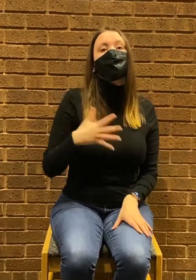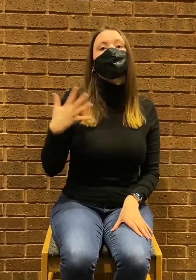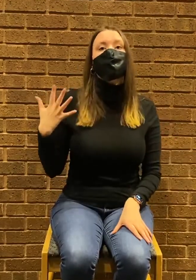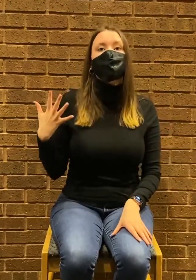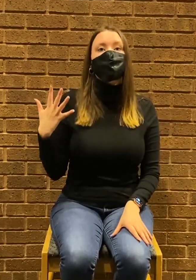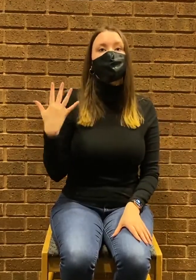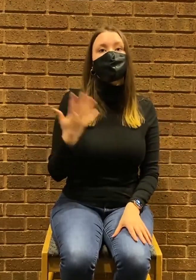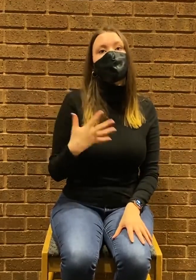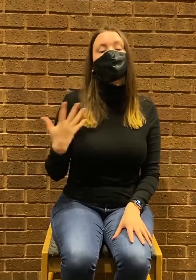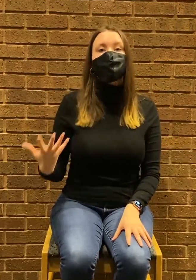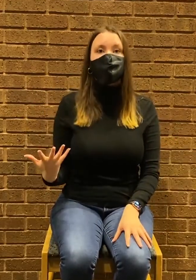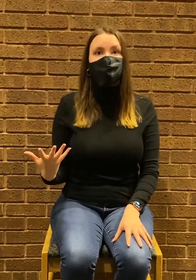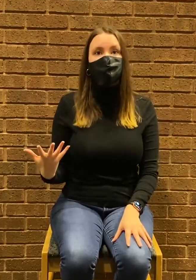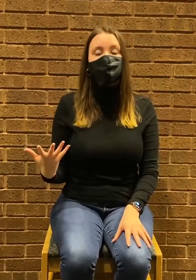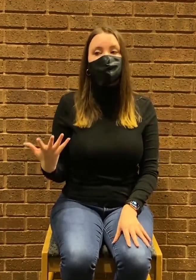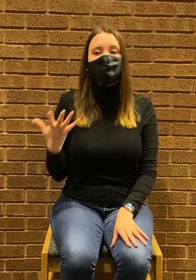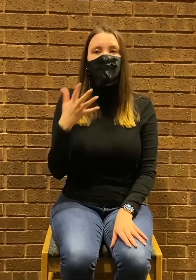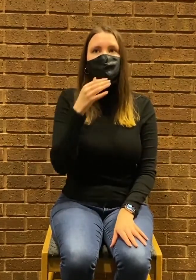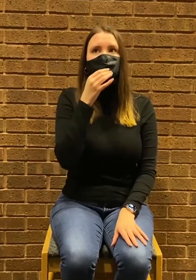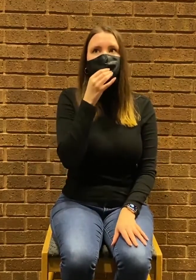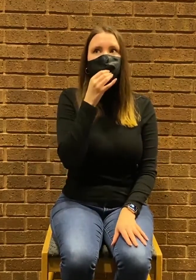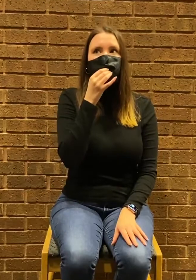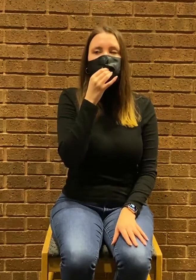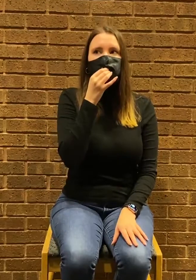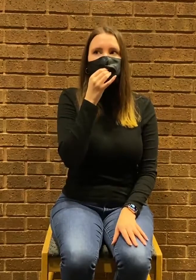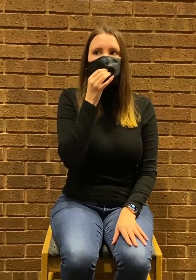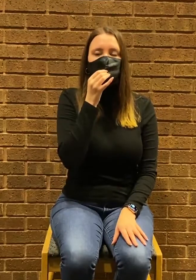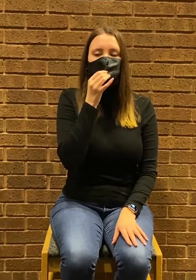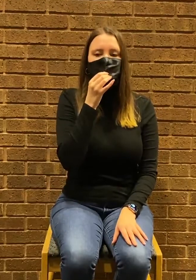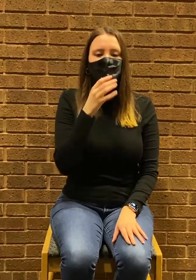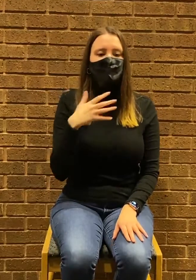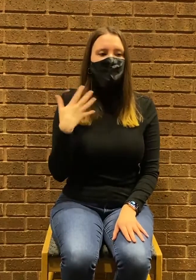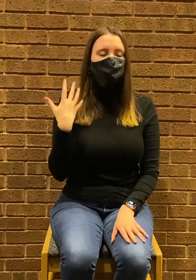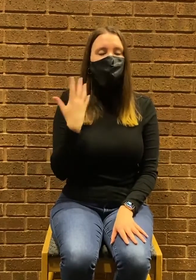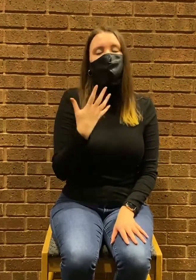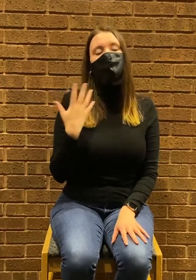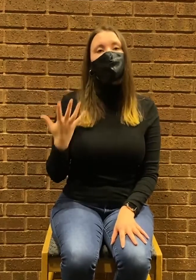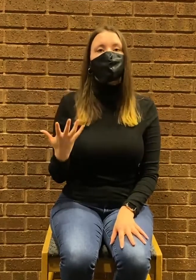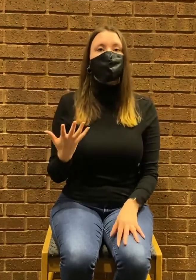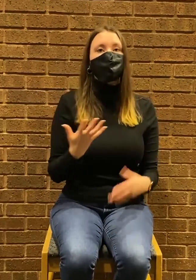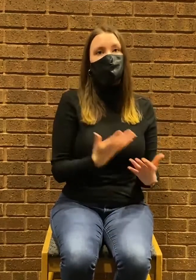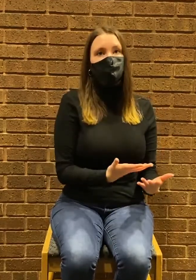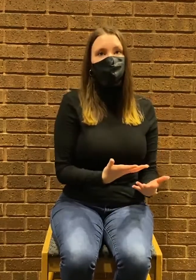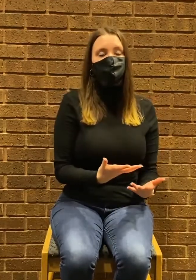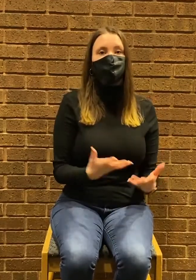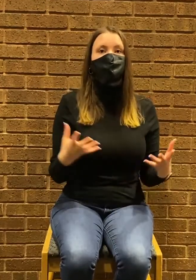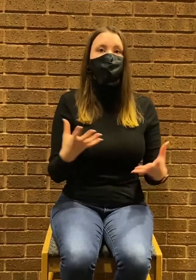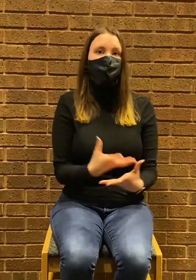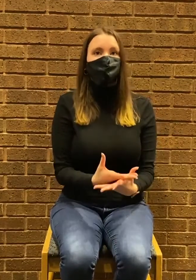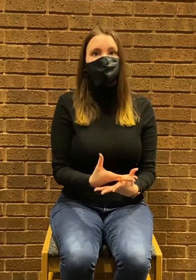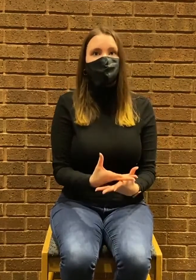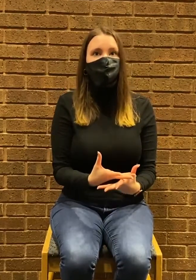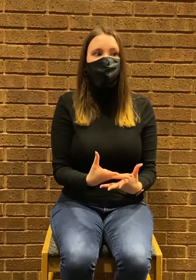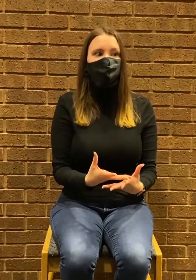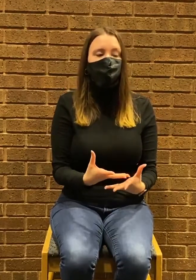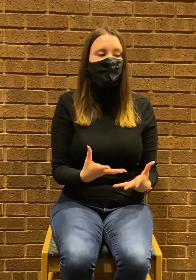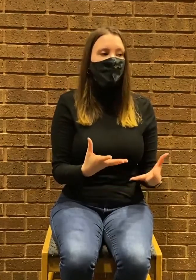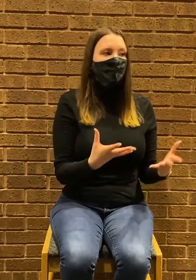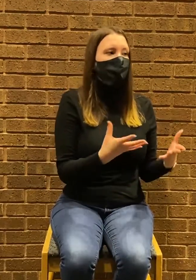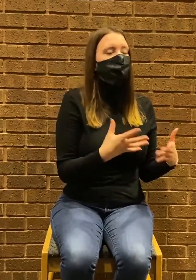really wanted it to have a strong beat going through and also I was thinking about you know where Hester is she's a homeless person in the inner city so what